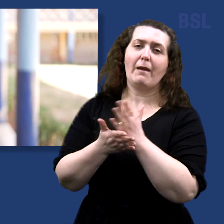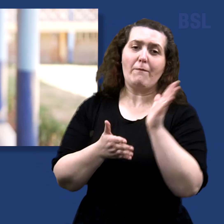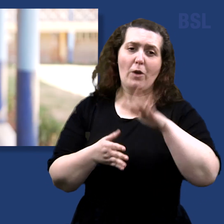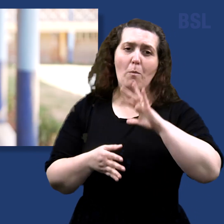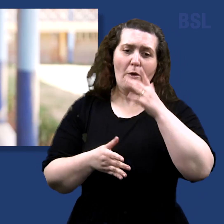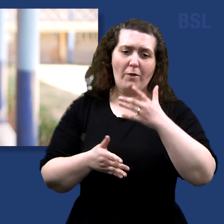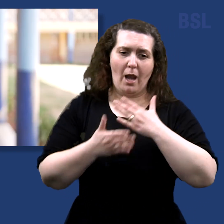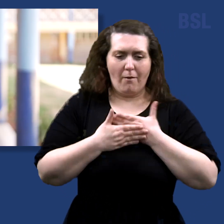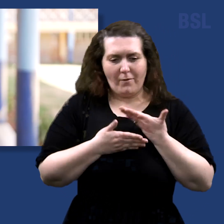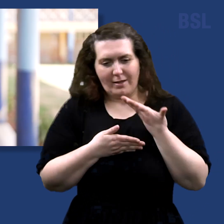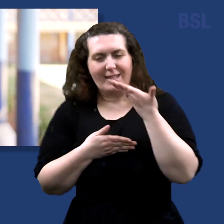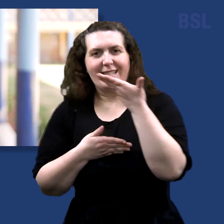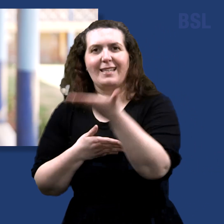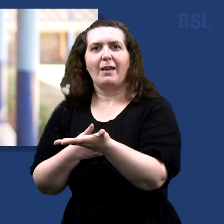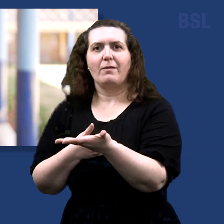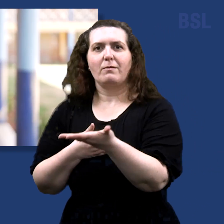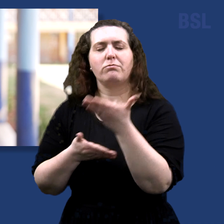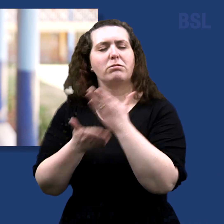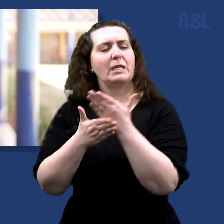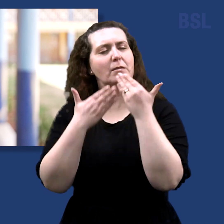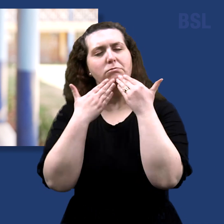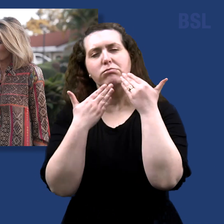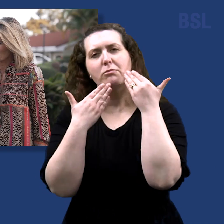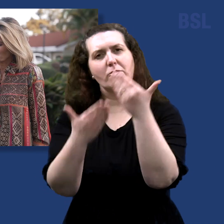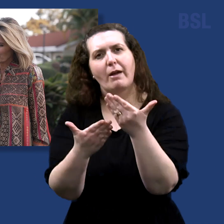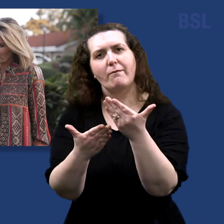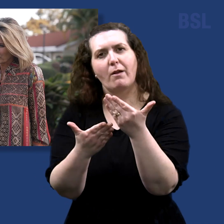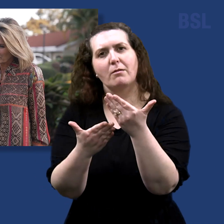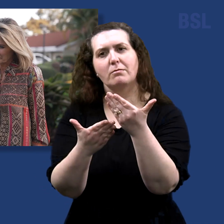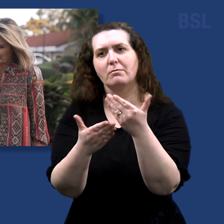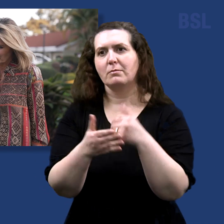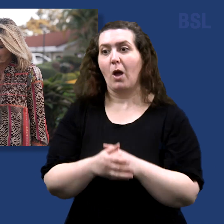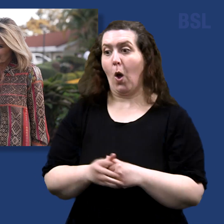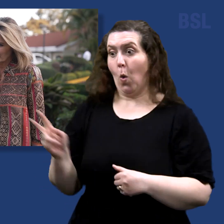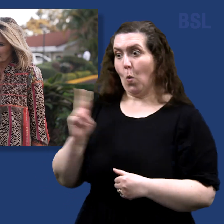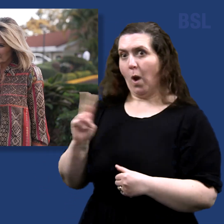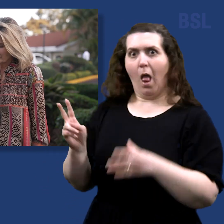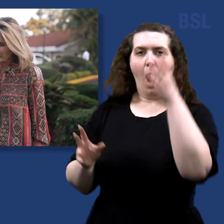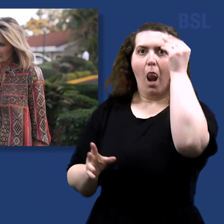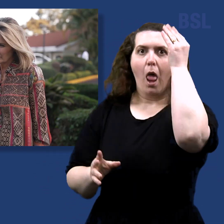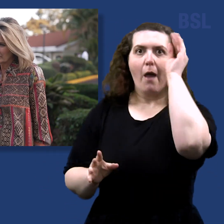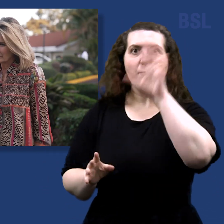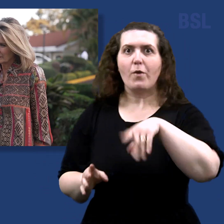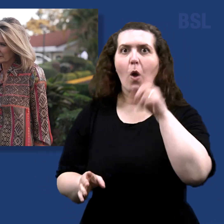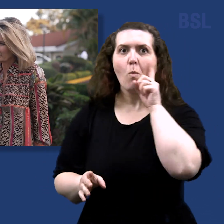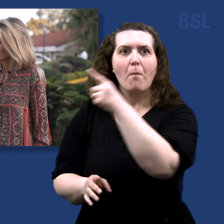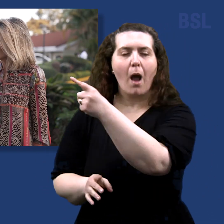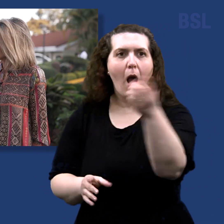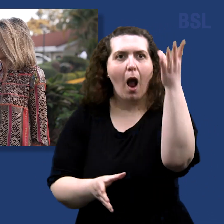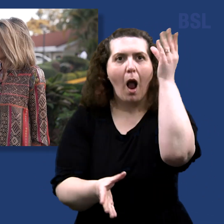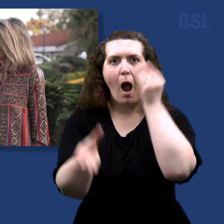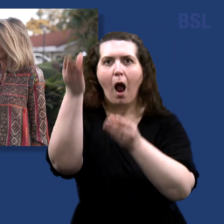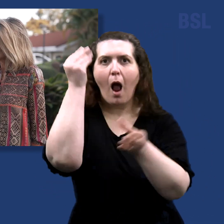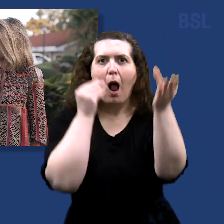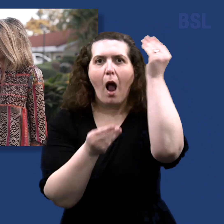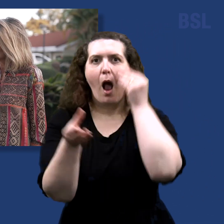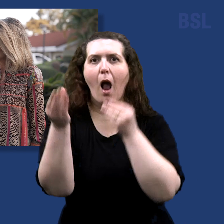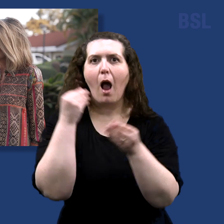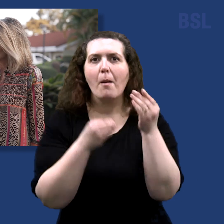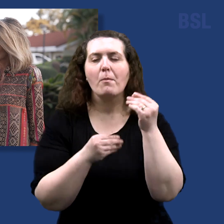and we are totally grateful on it. We are learning much from each one of these women but more than anything we are able to